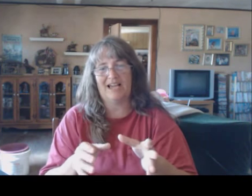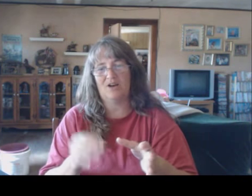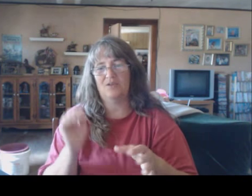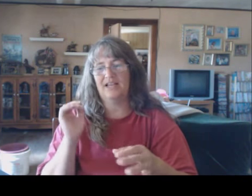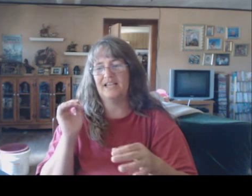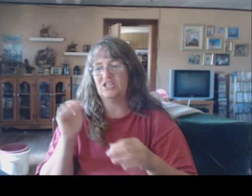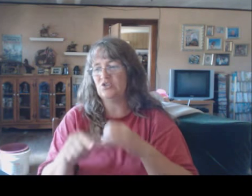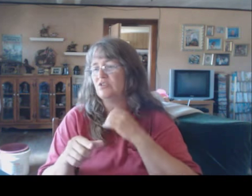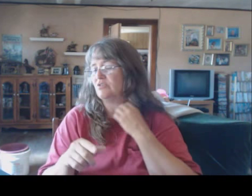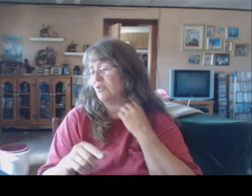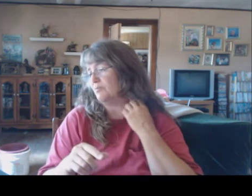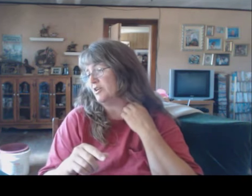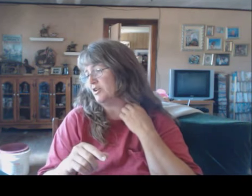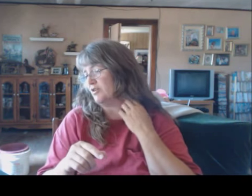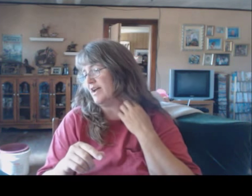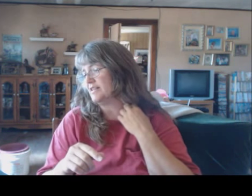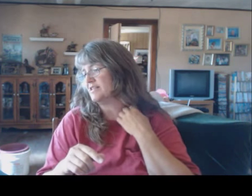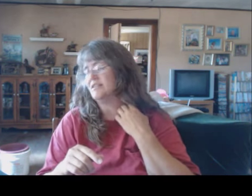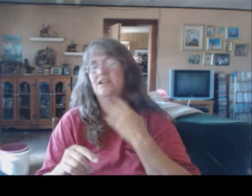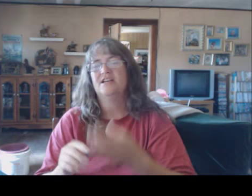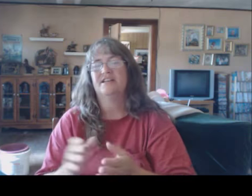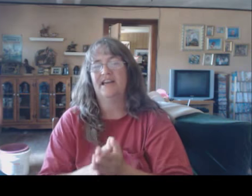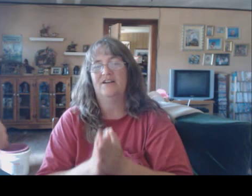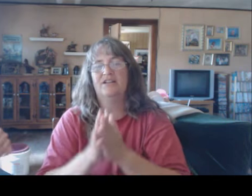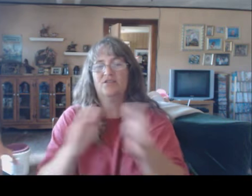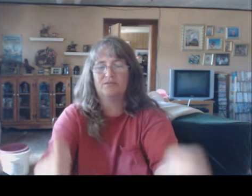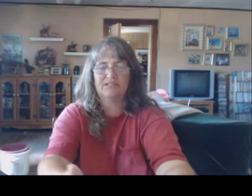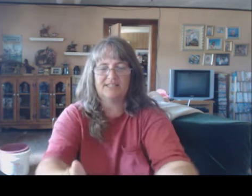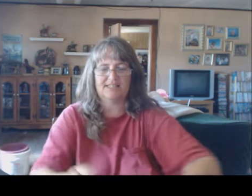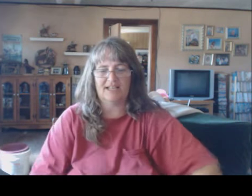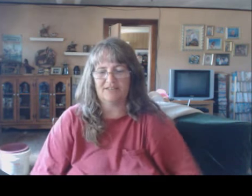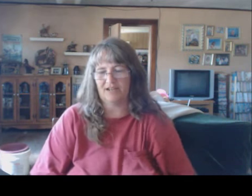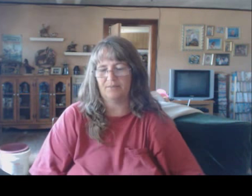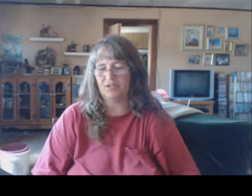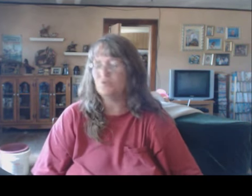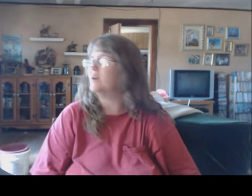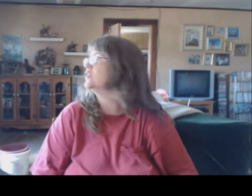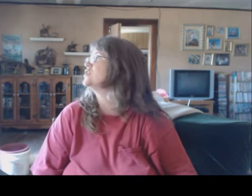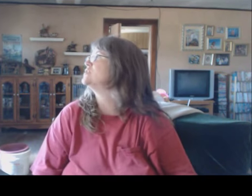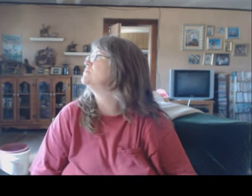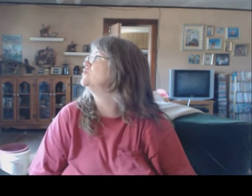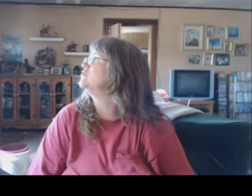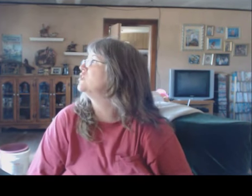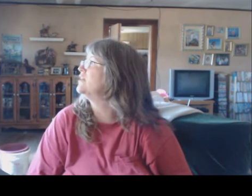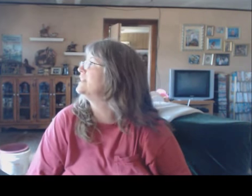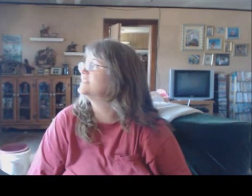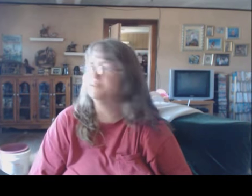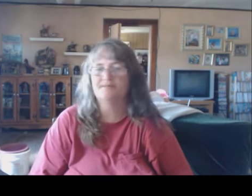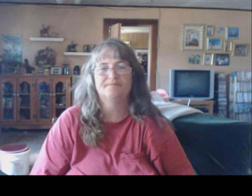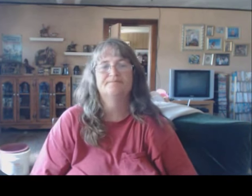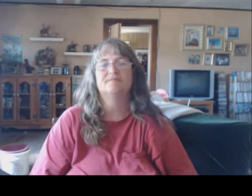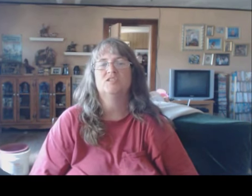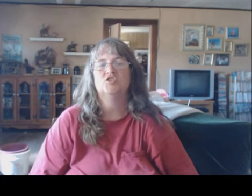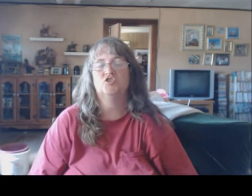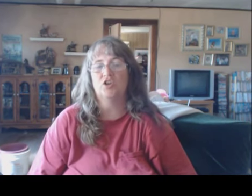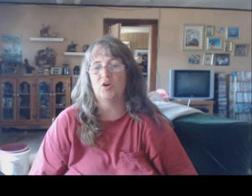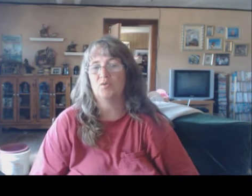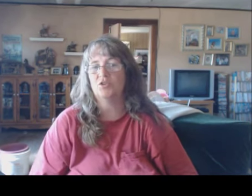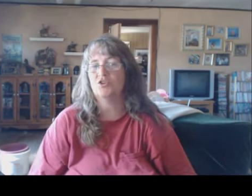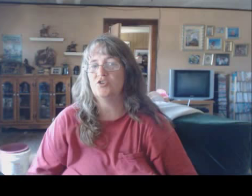cow and you can rope it correct now it normally sits out there but you want yours to correct so you're